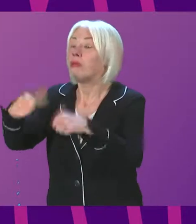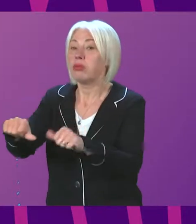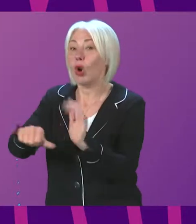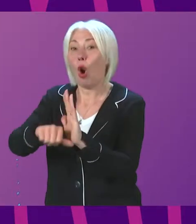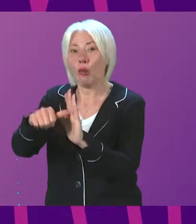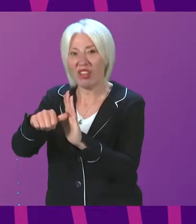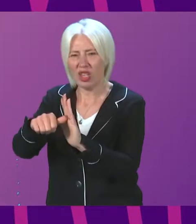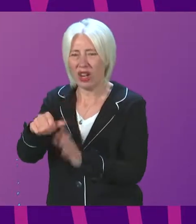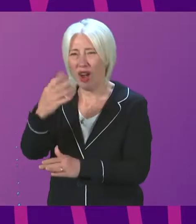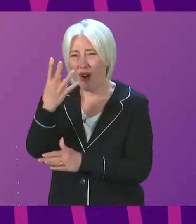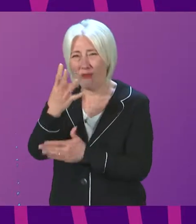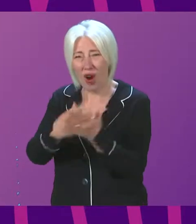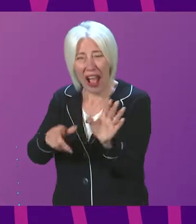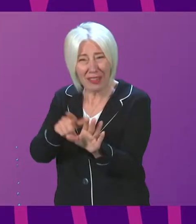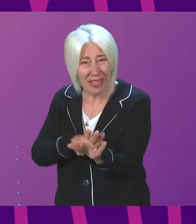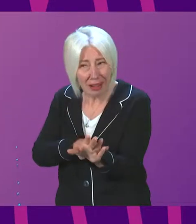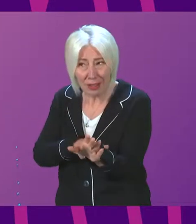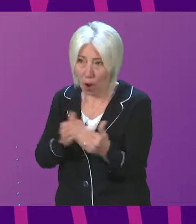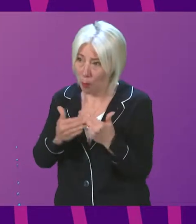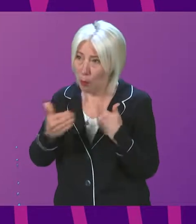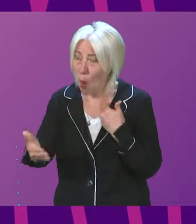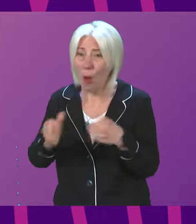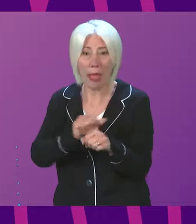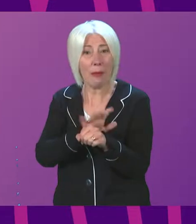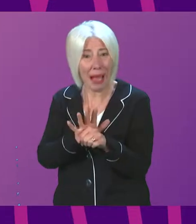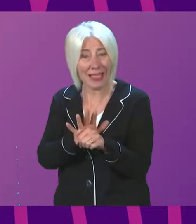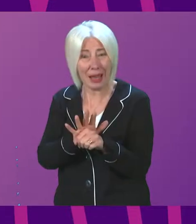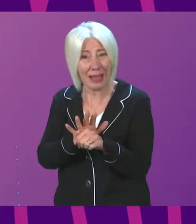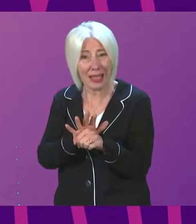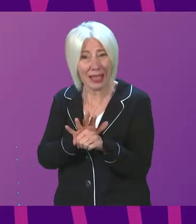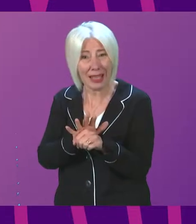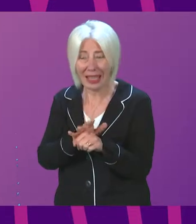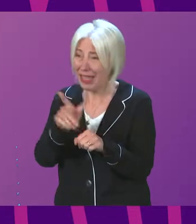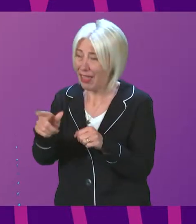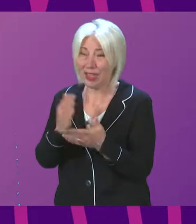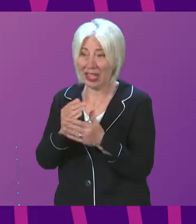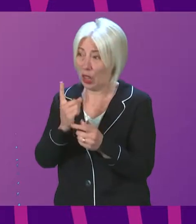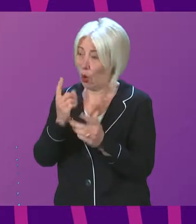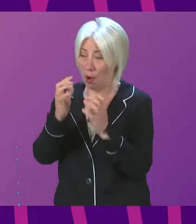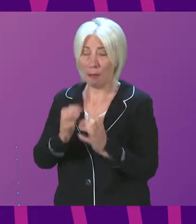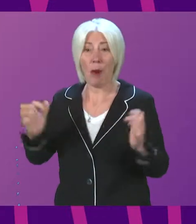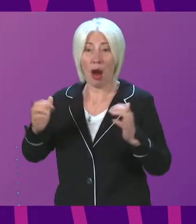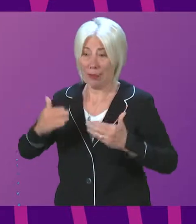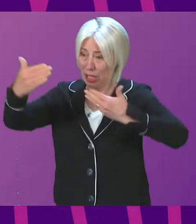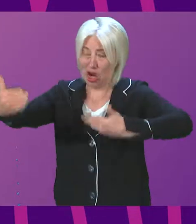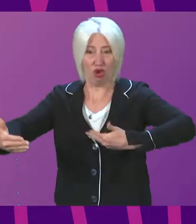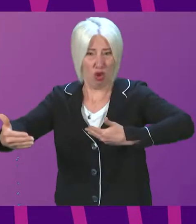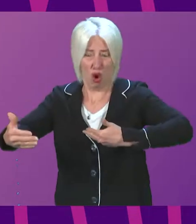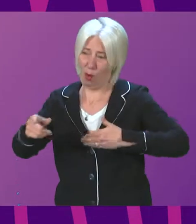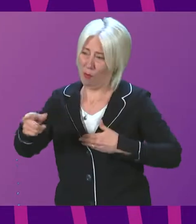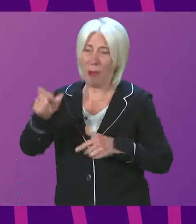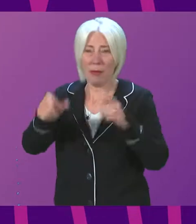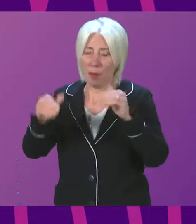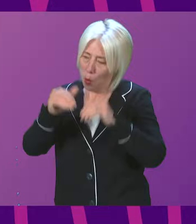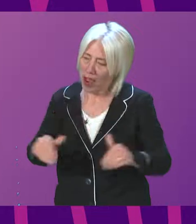and a half years is far longer than the pandemic. In fact, it is pretty much an entire parliamentary term. And the longer and longer waiting